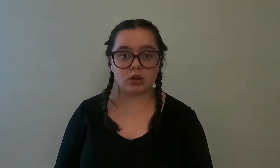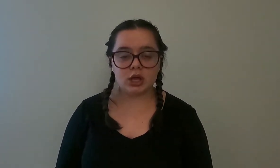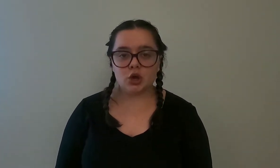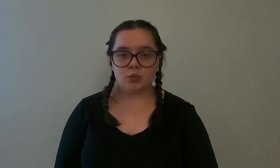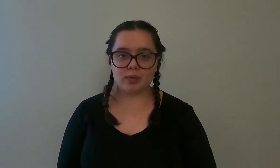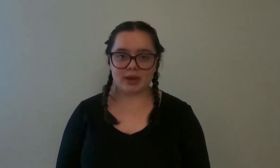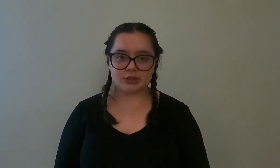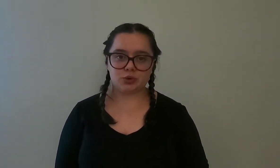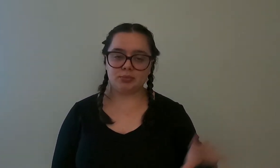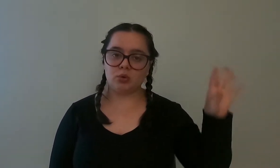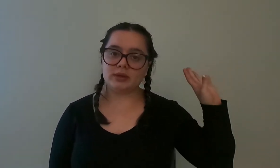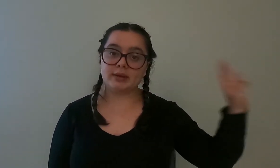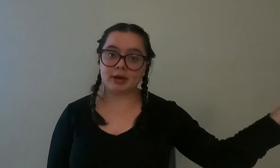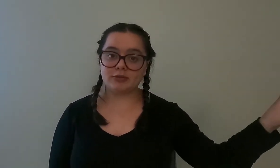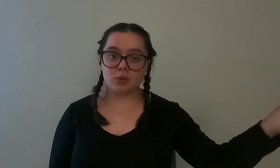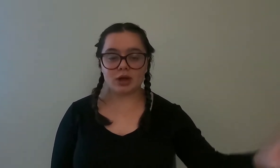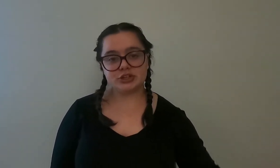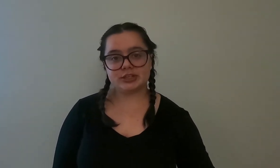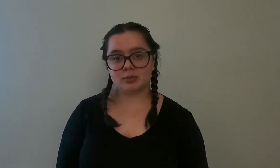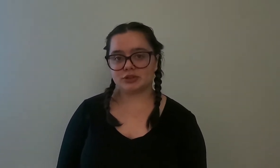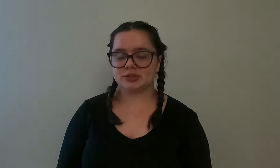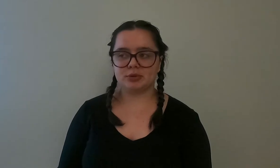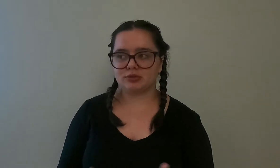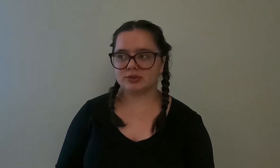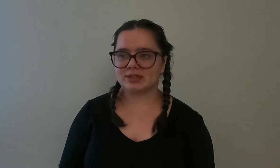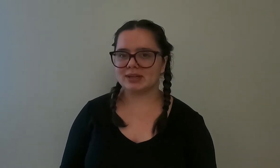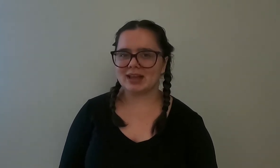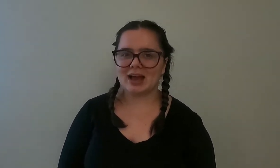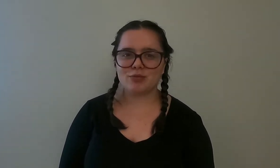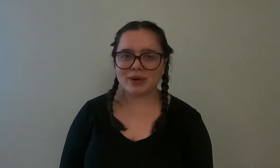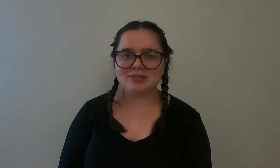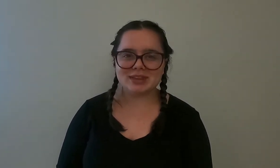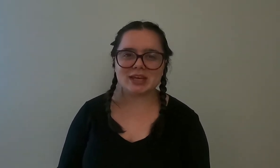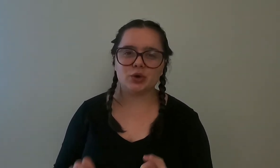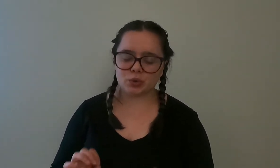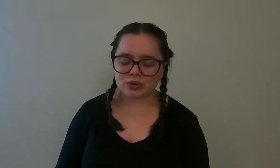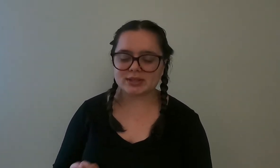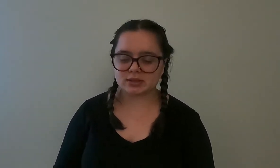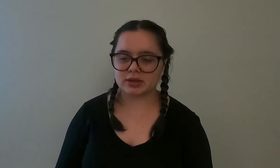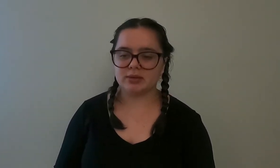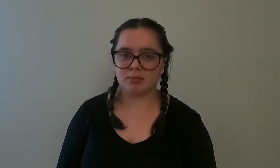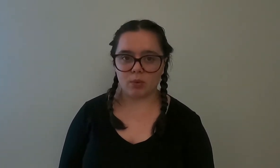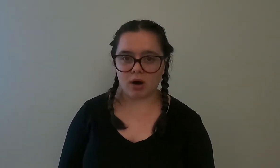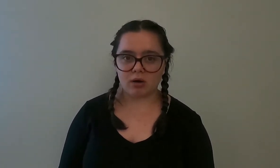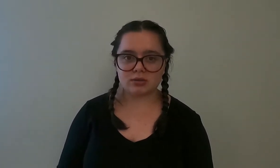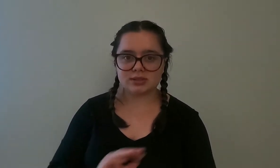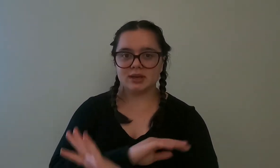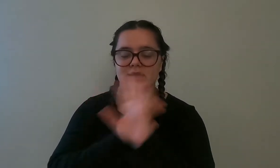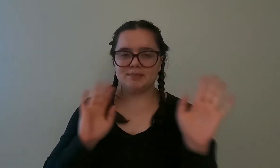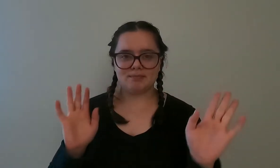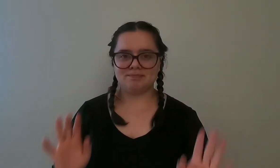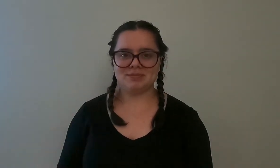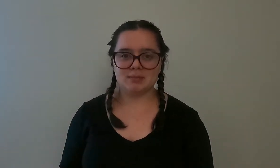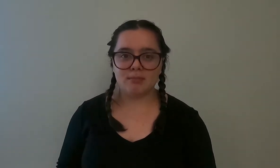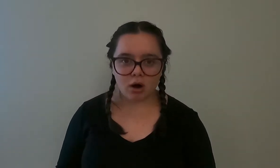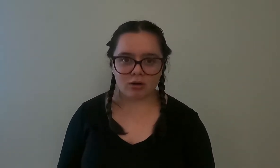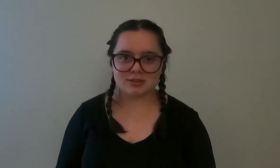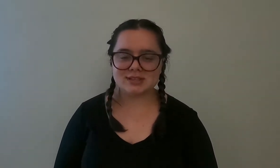we went to a pool in bellevue washington which is a beautiful city they have one of the coolest looking malls malls